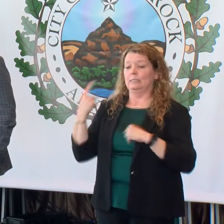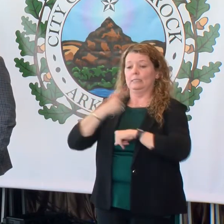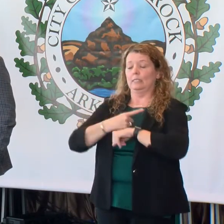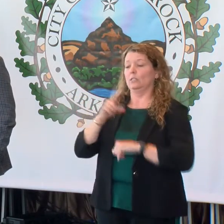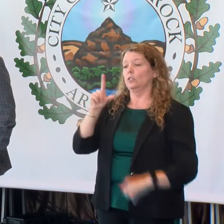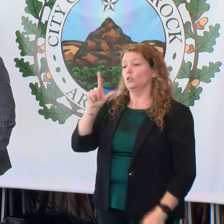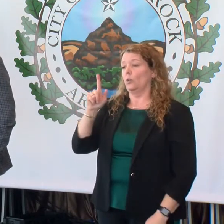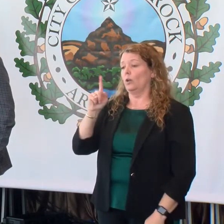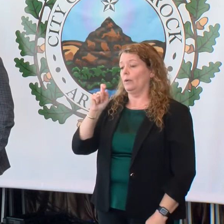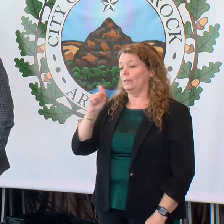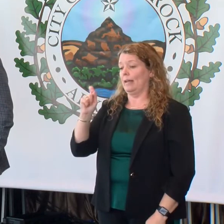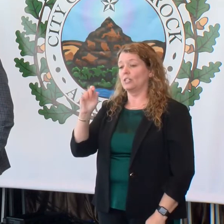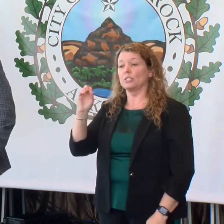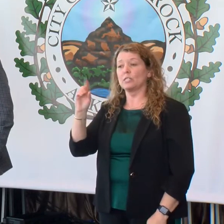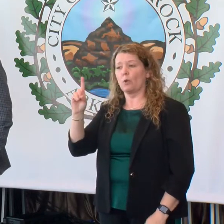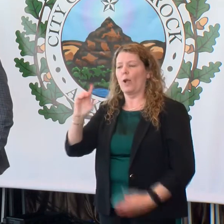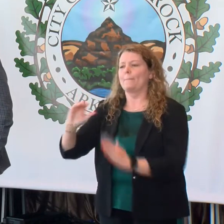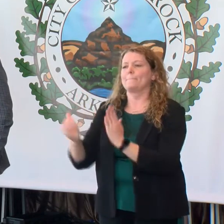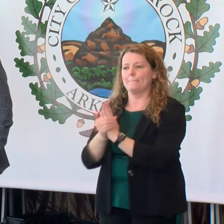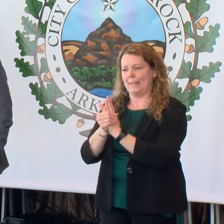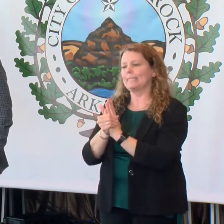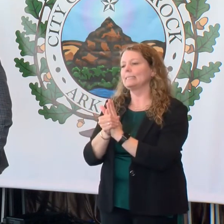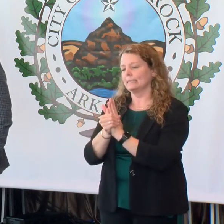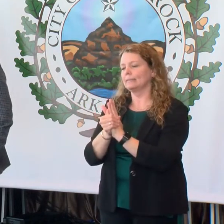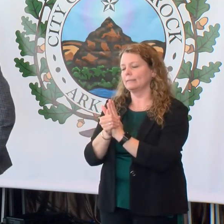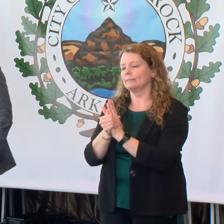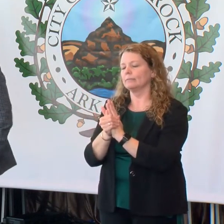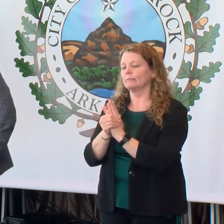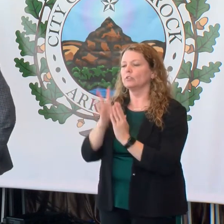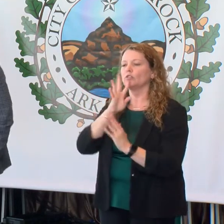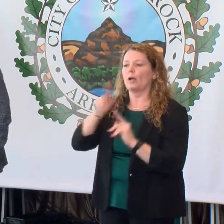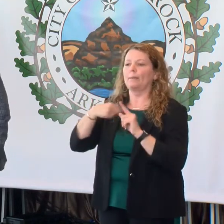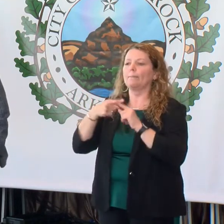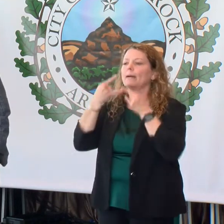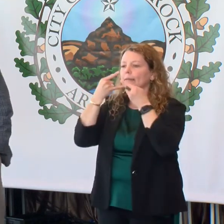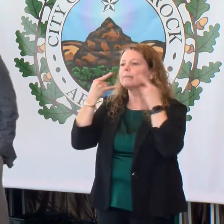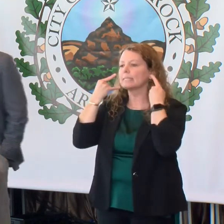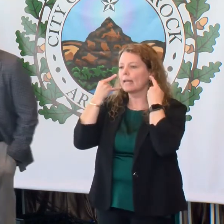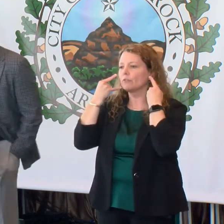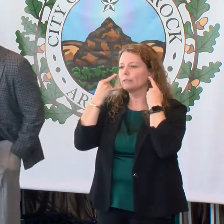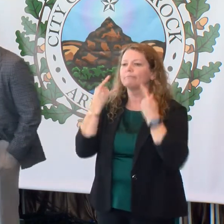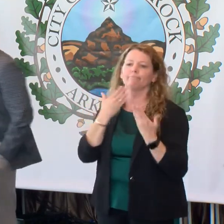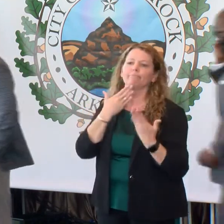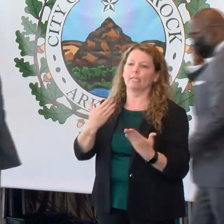-01, amends that one to address face covering. Thank you.